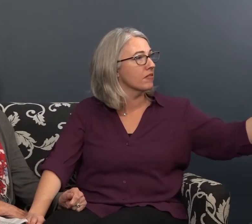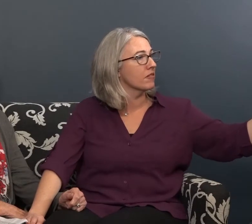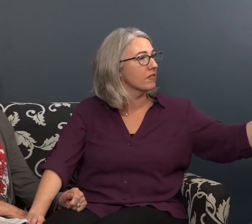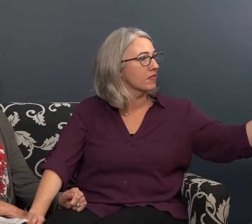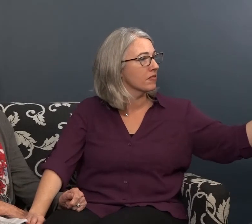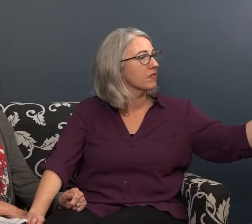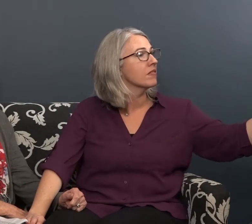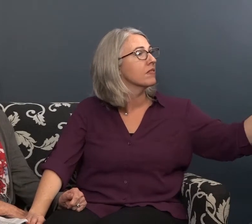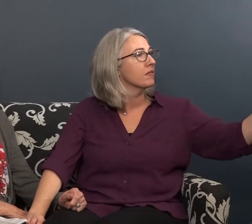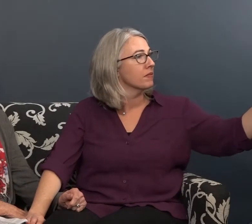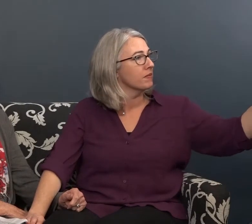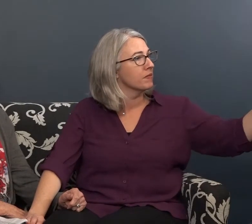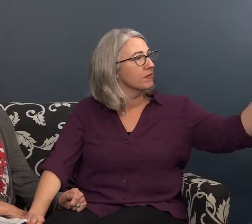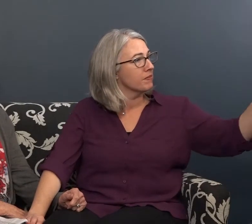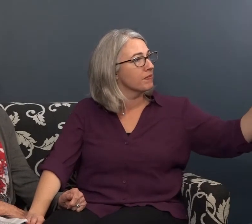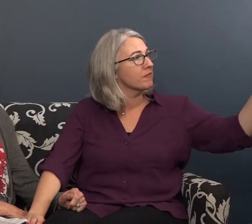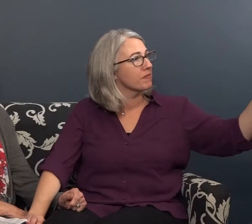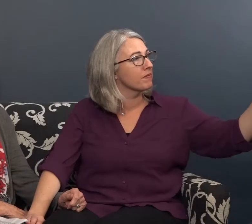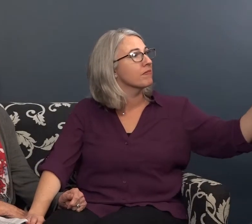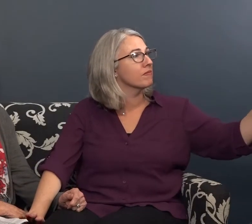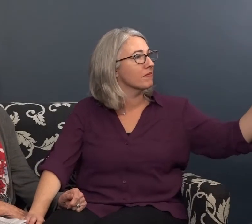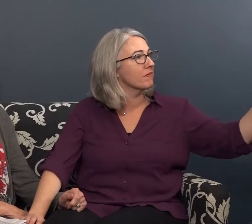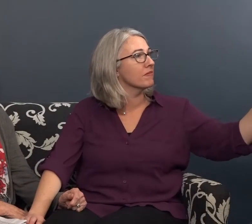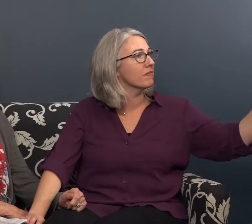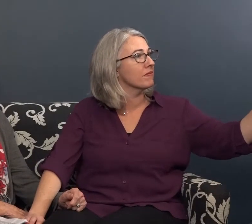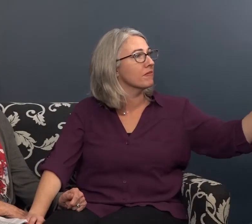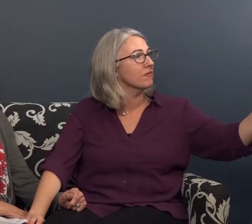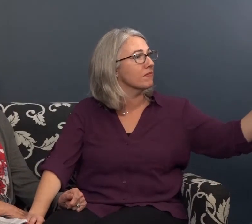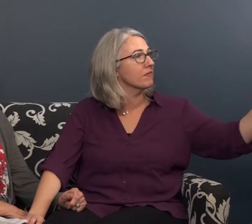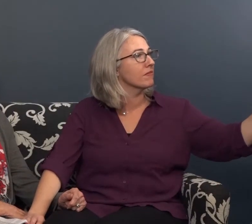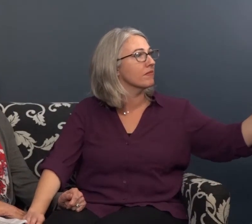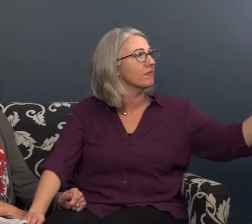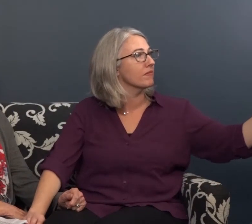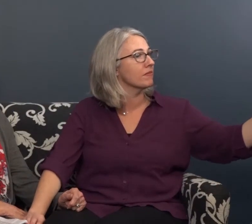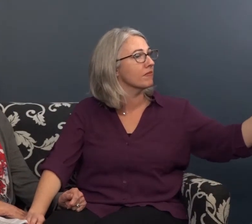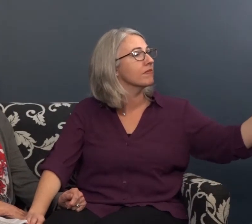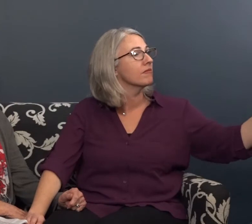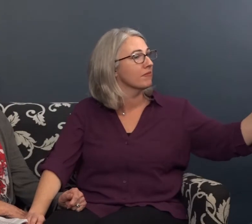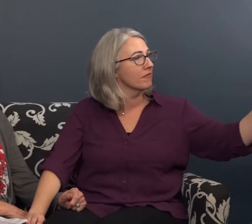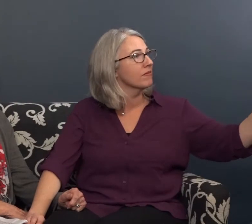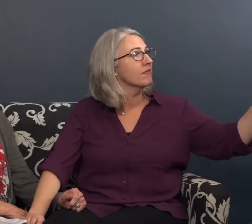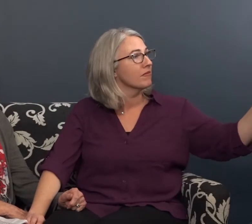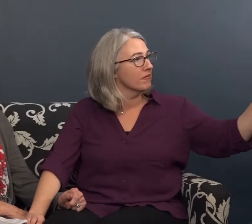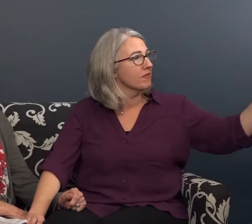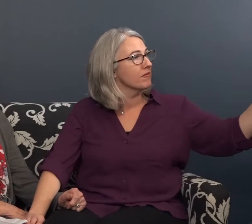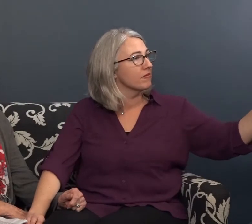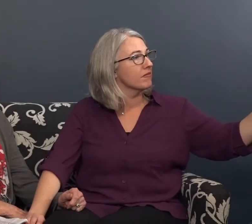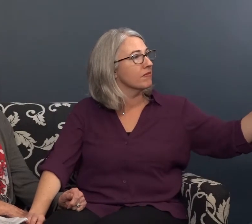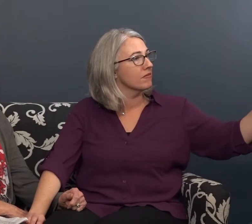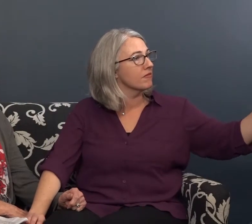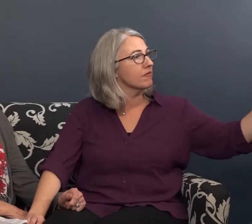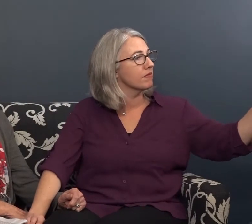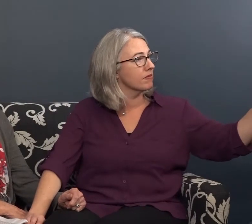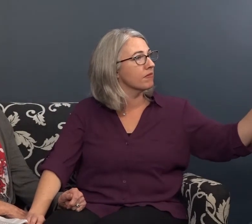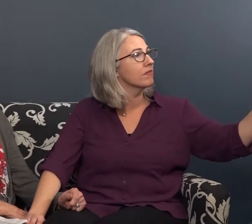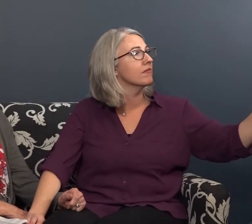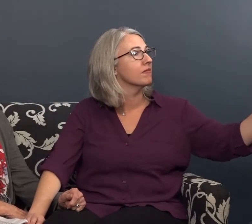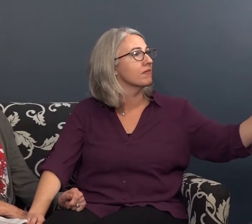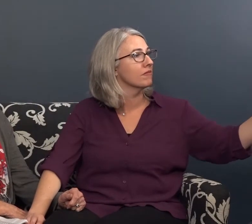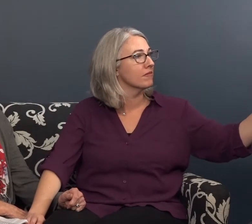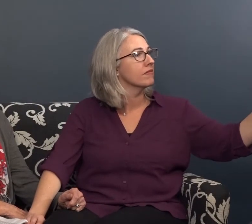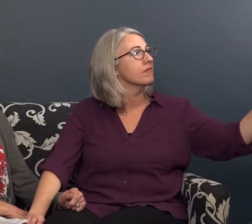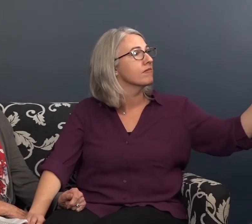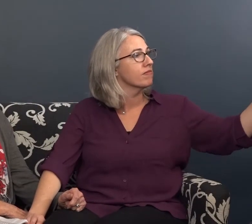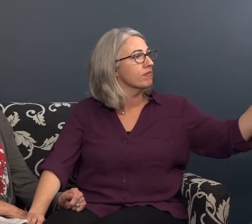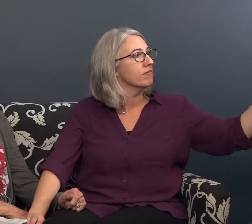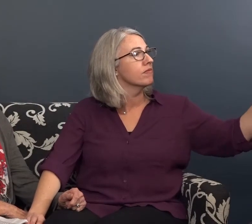each other and and she couldn't understand what they were saying and she just thought they were talking about her so she was